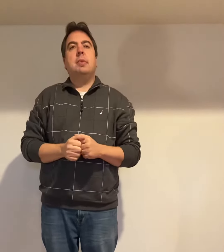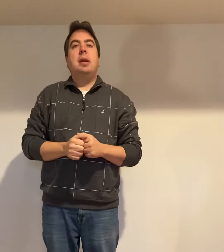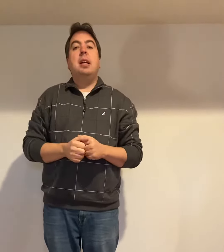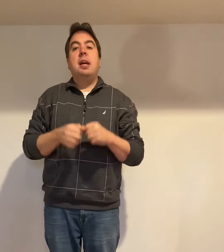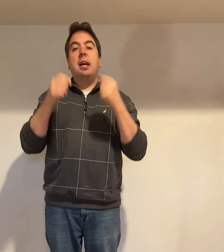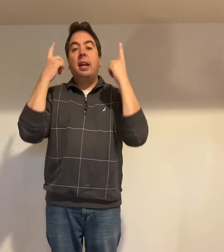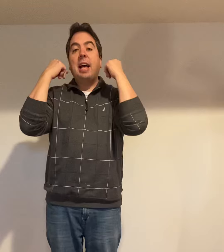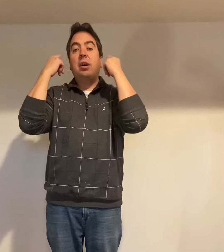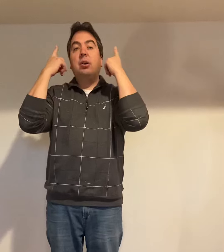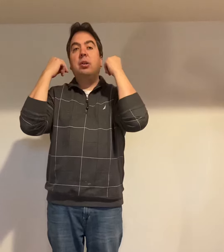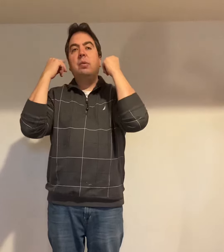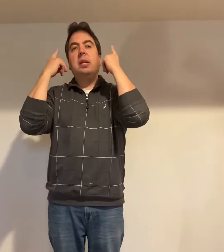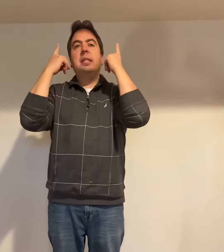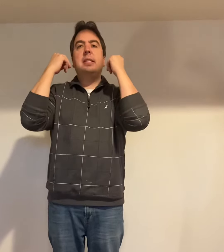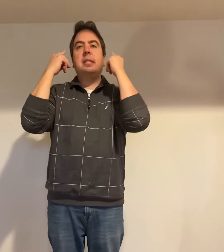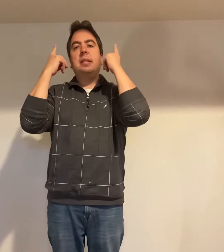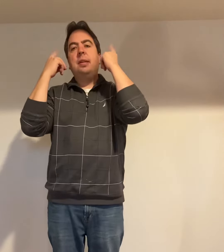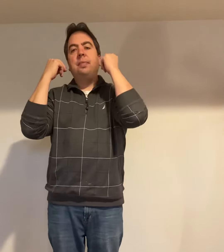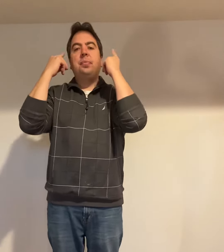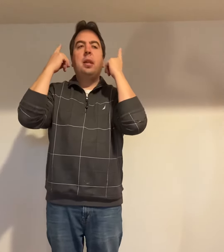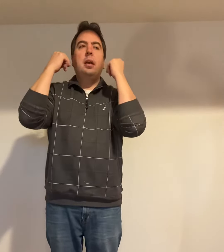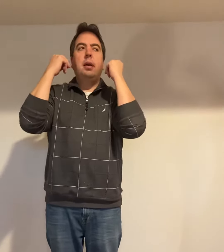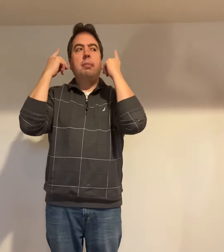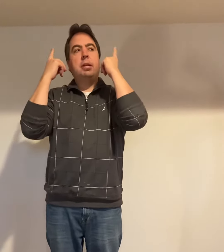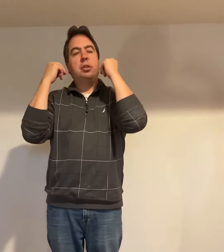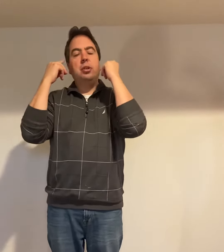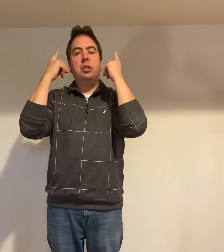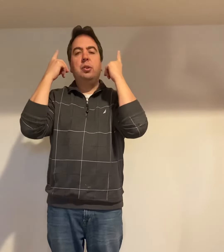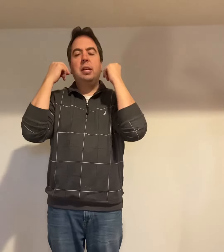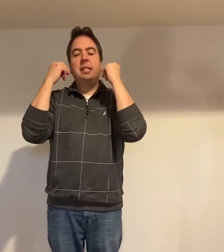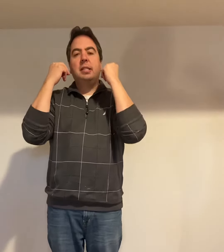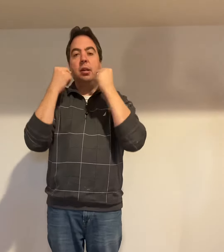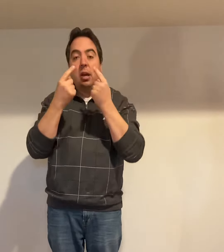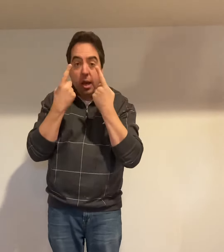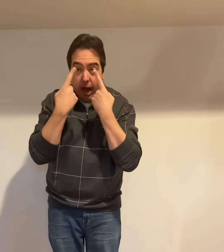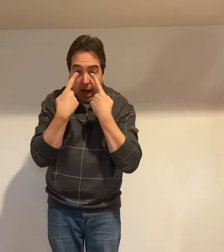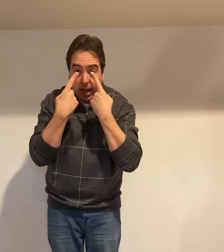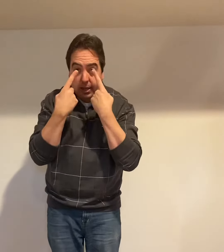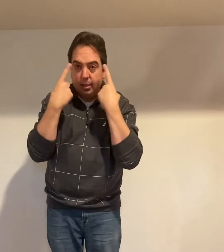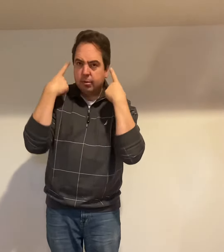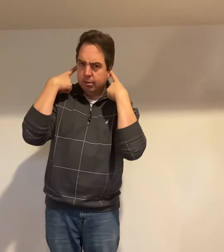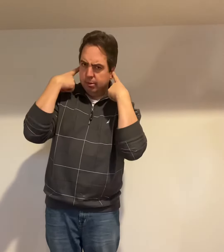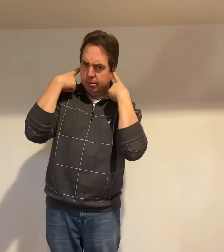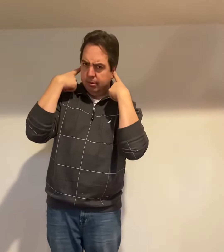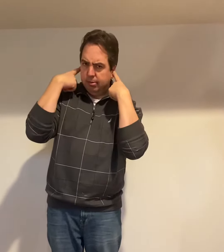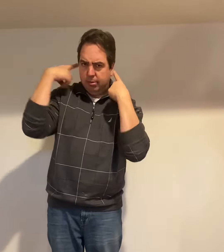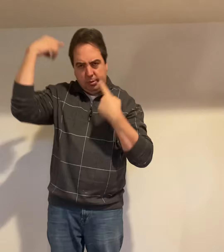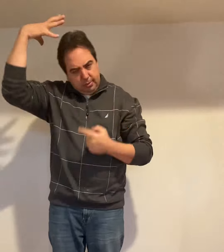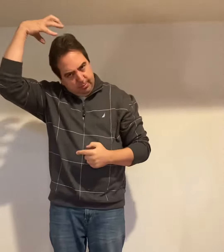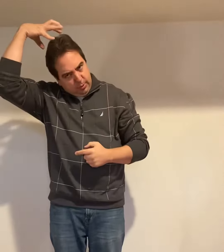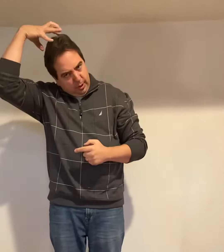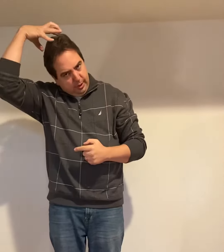Now you listen. Make sure you listen. You blinded, ears, and brain.